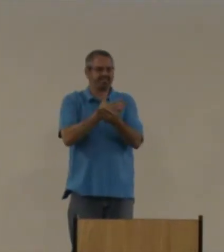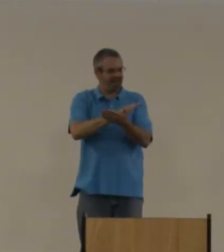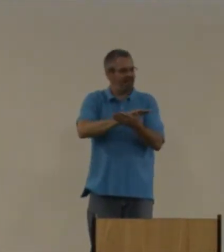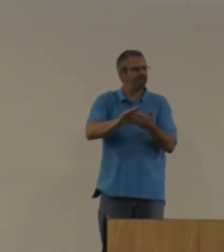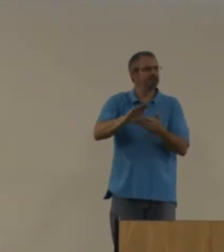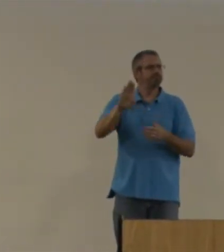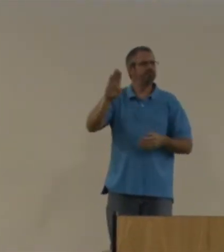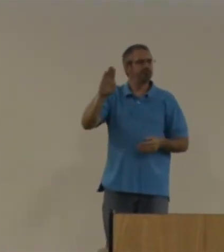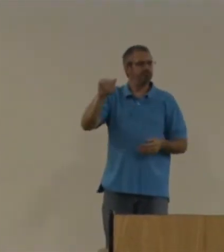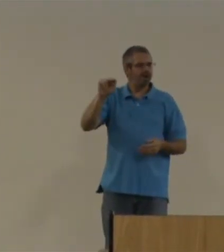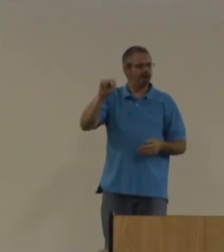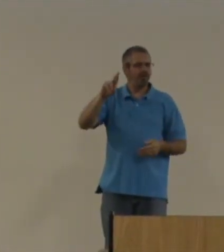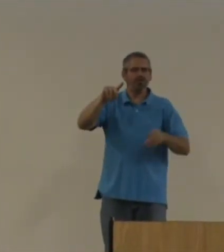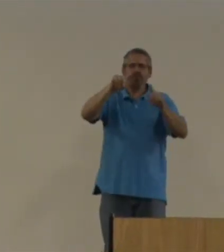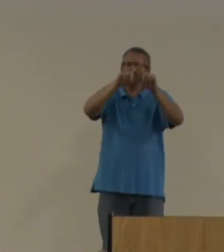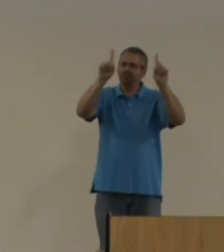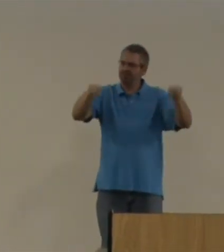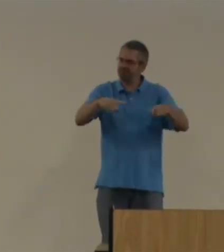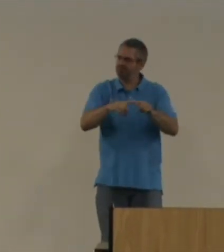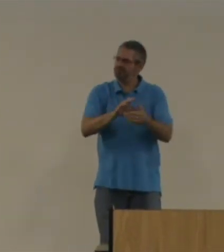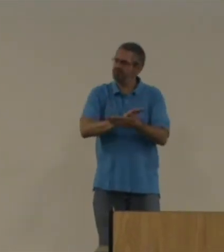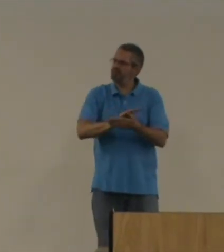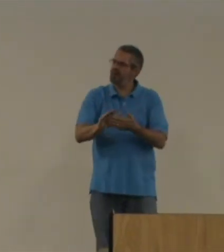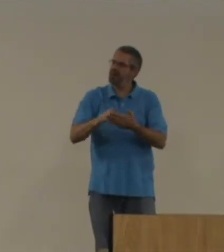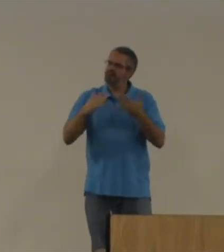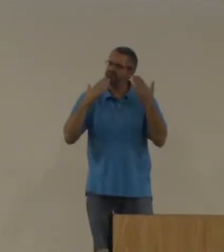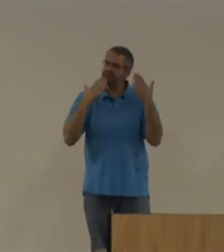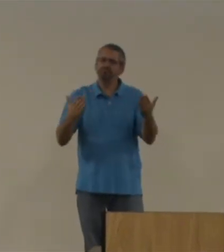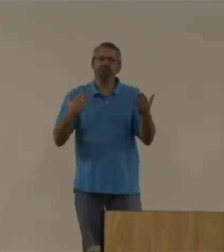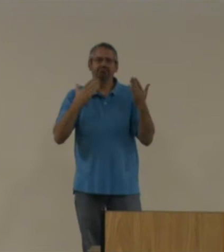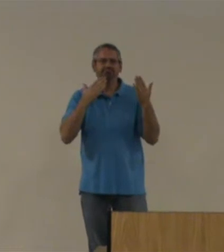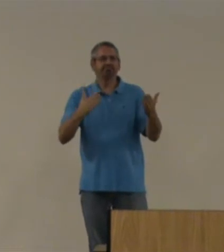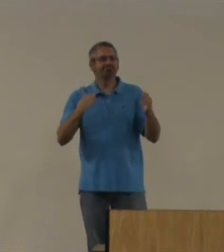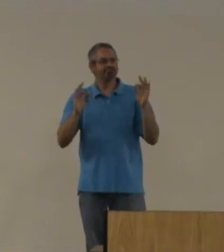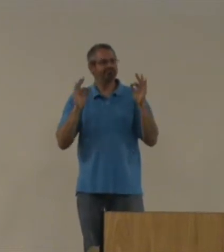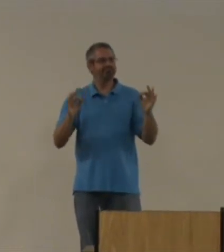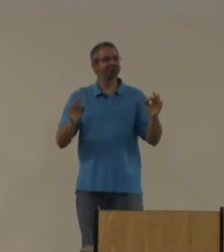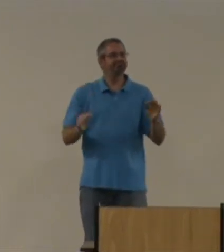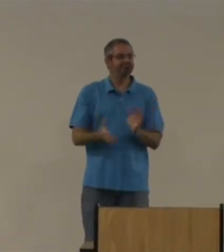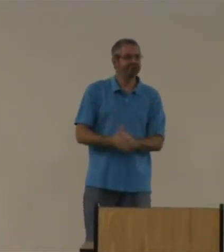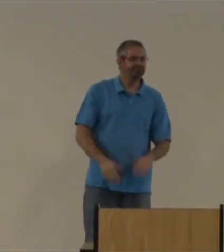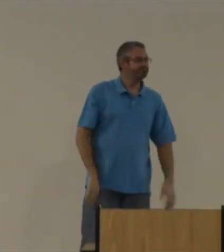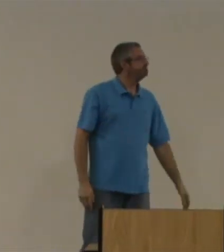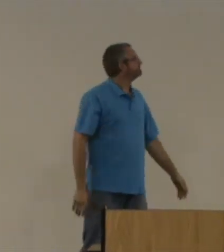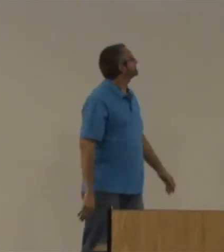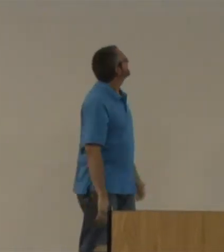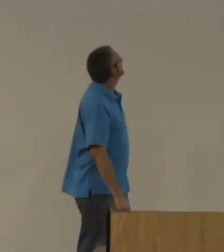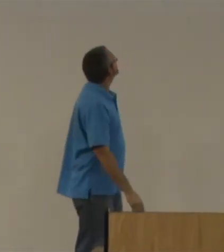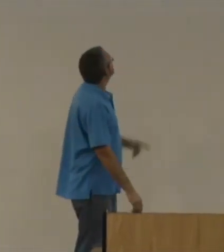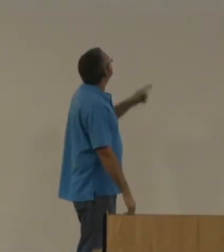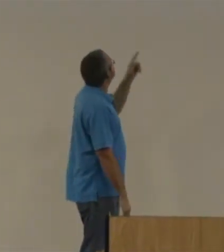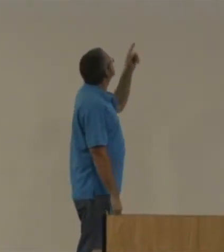Okay. That's nice. Yeah. Very nice. Thank you. Thank you.